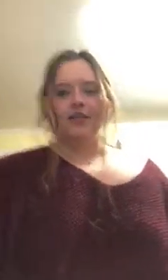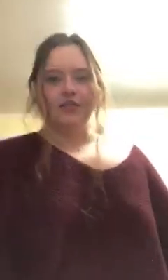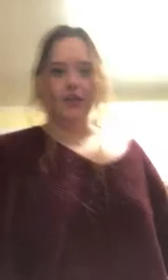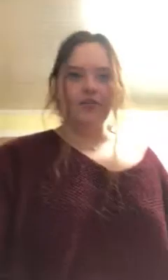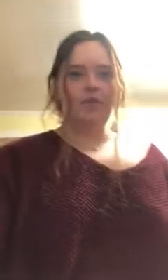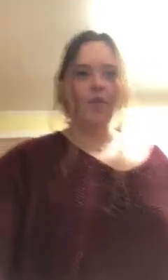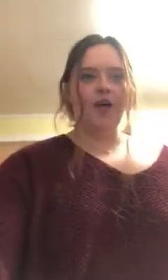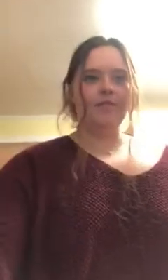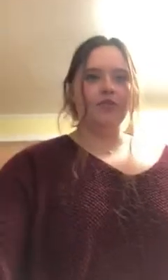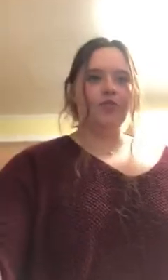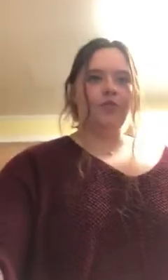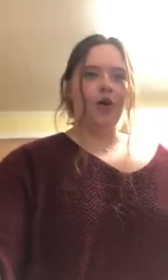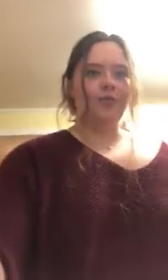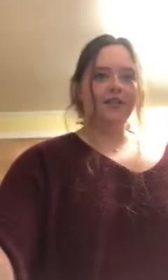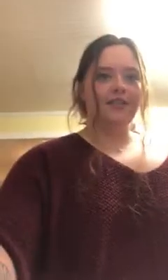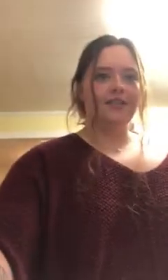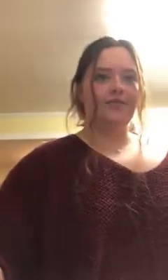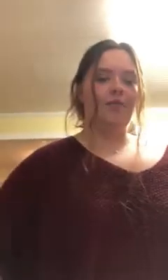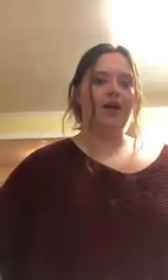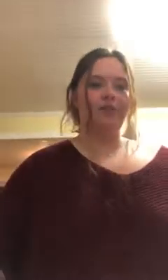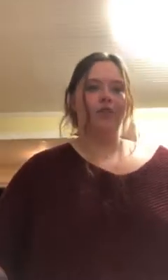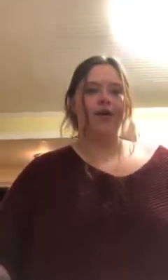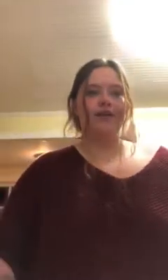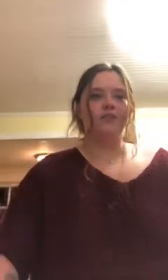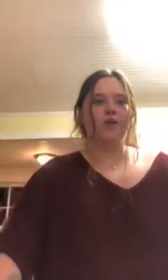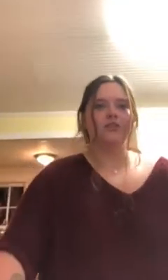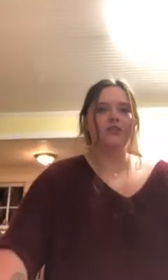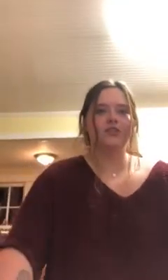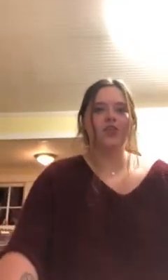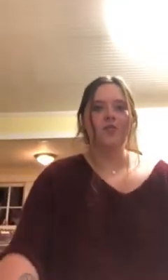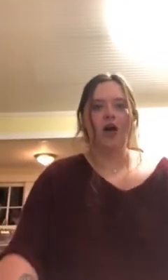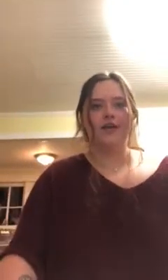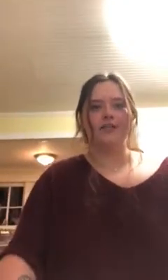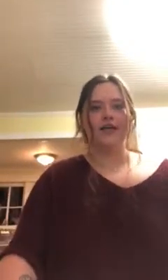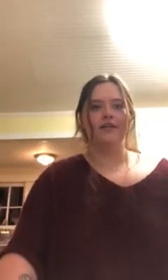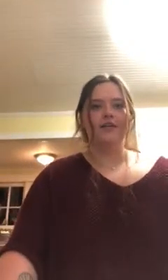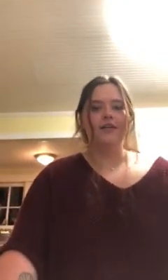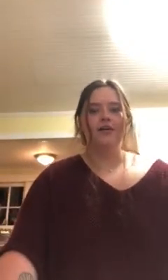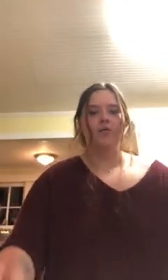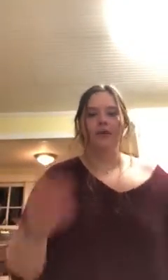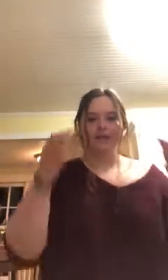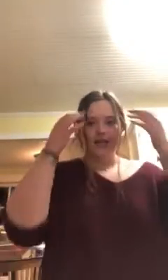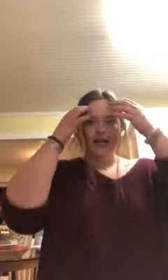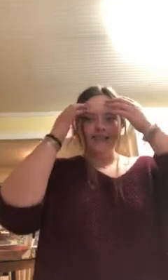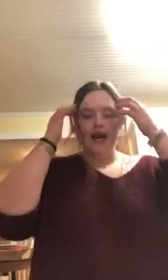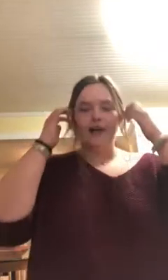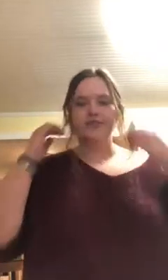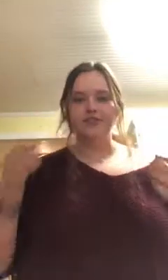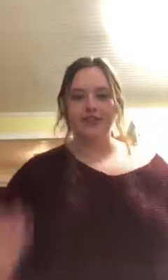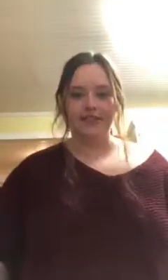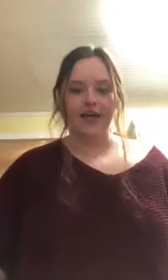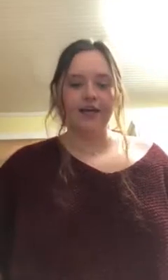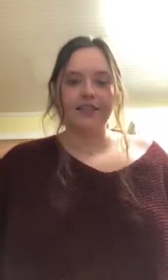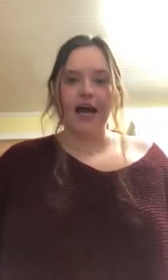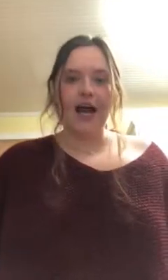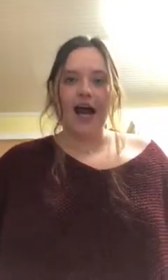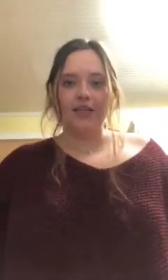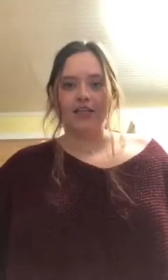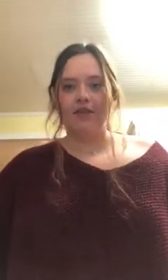So some of my general purposes and my main points were just to show my audience what it's like to have student debt because I actually have